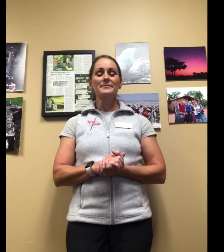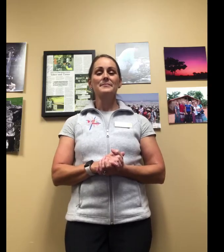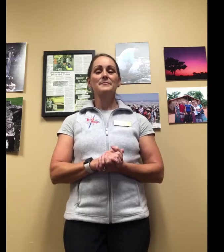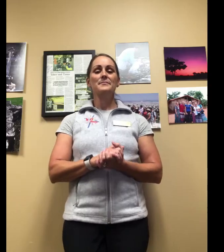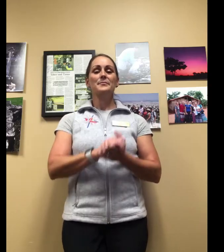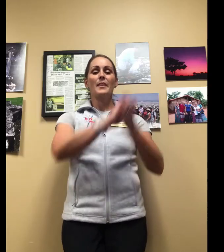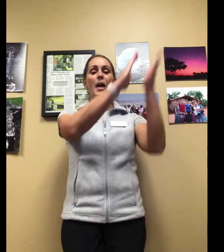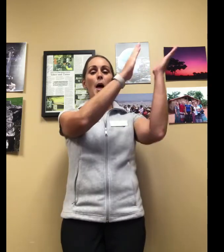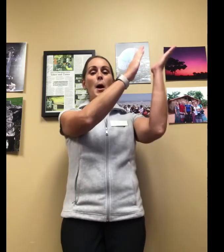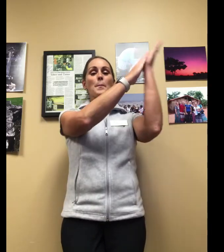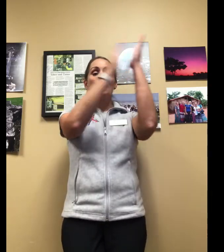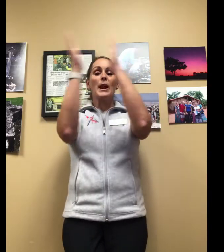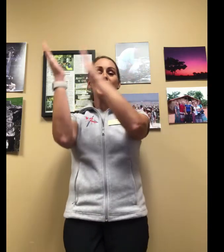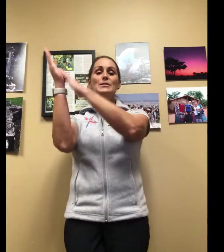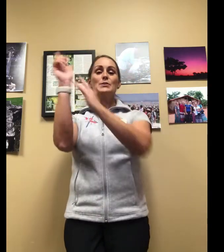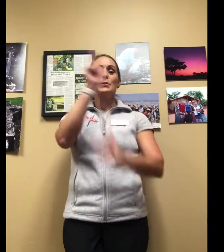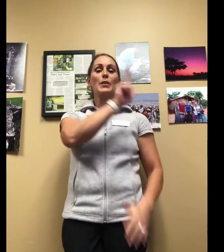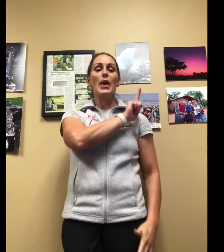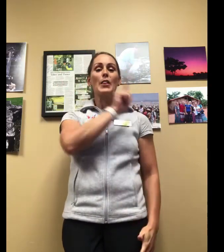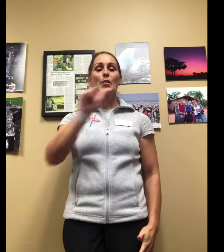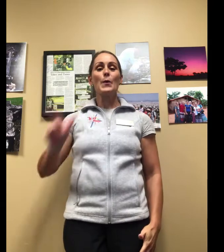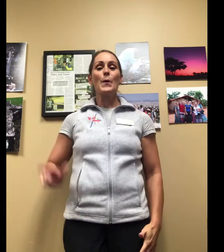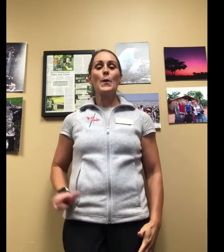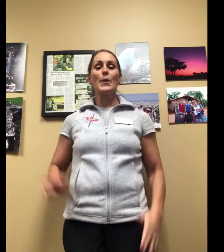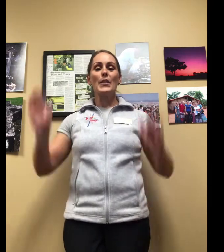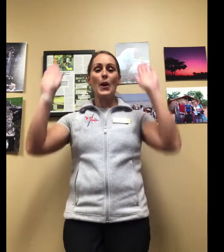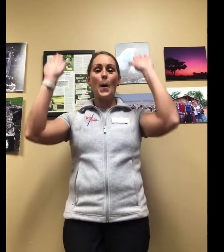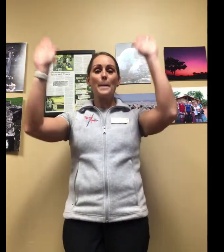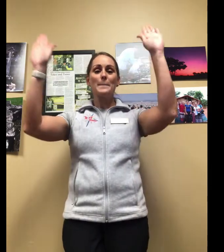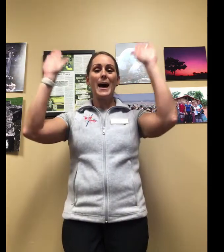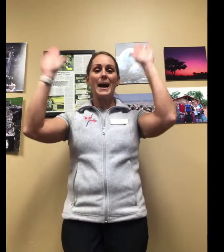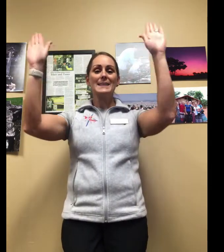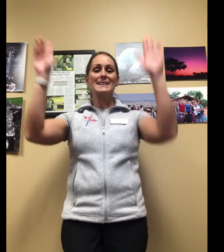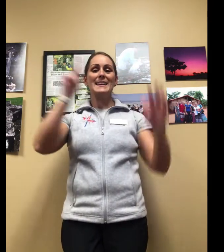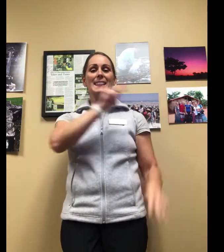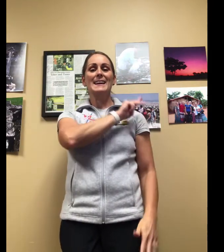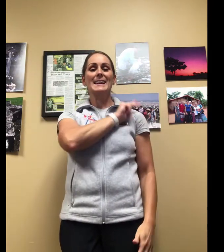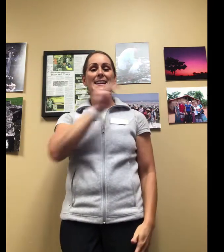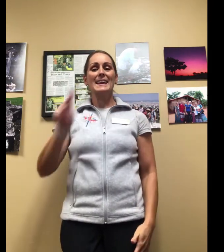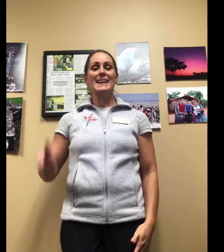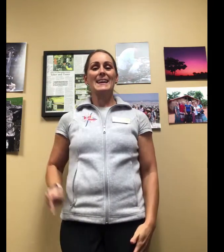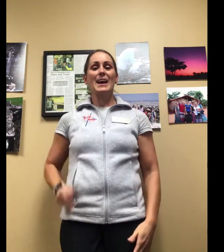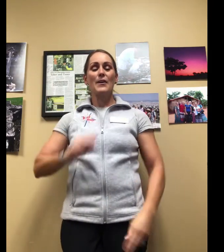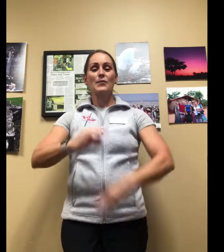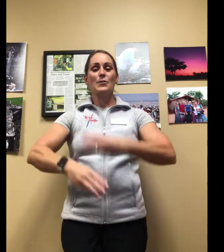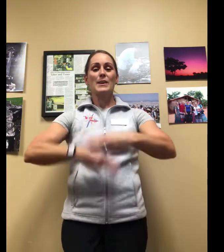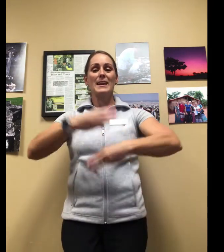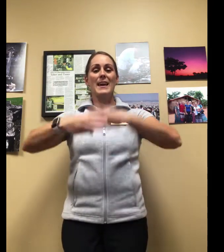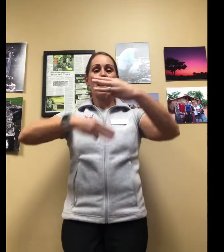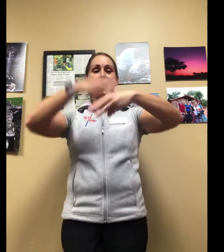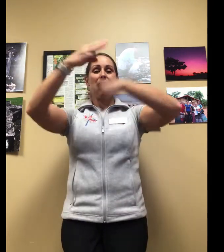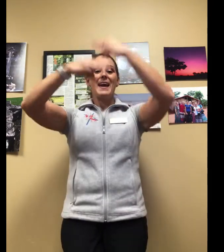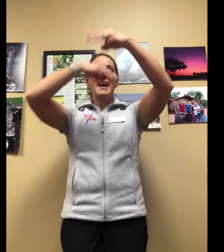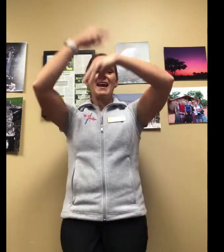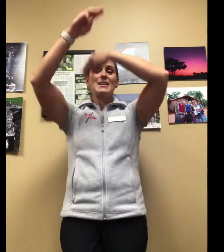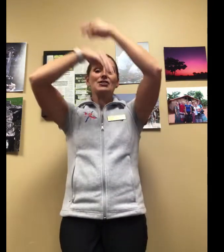I praise you, the Lord, you're my King of creation